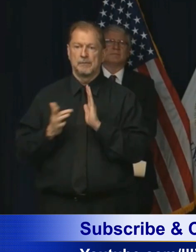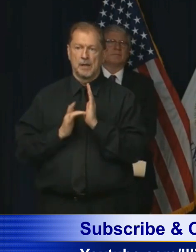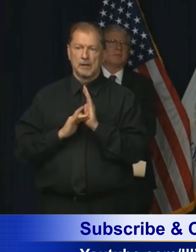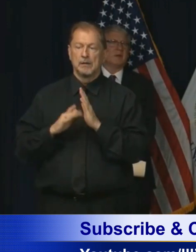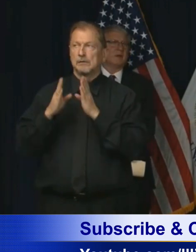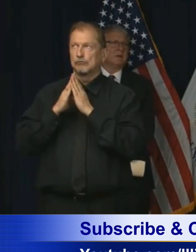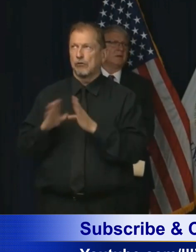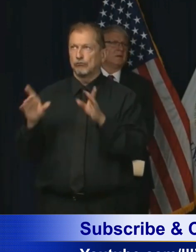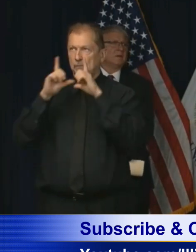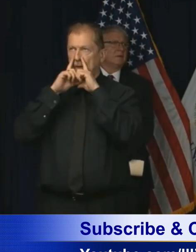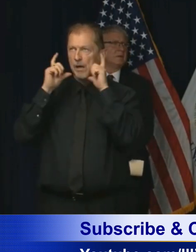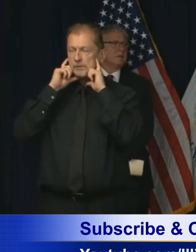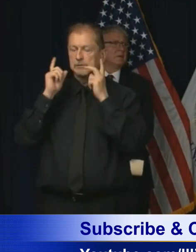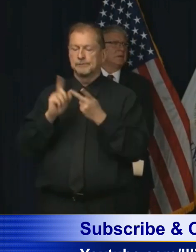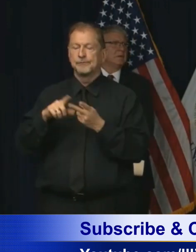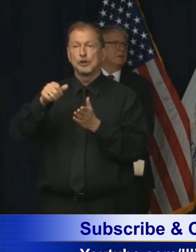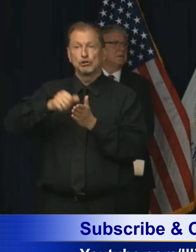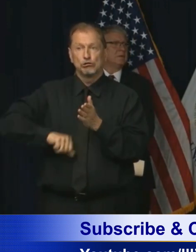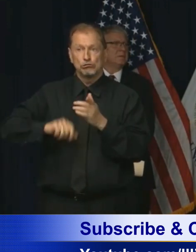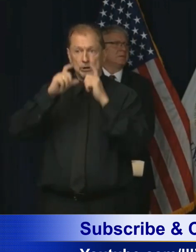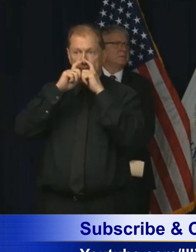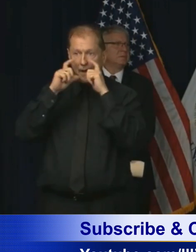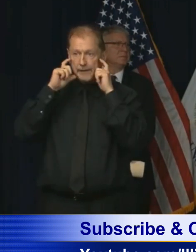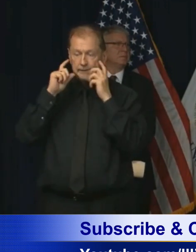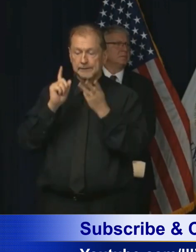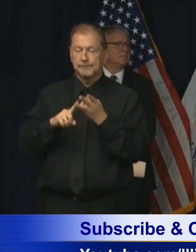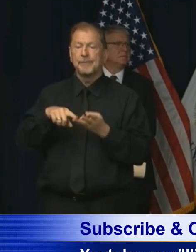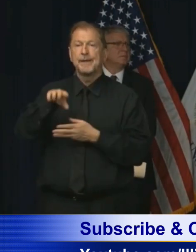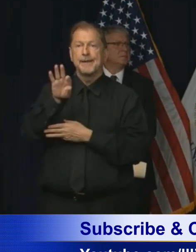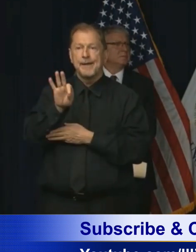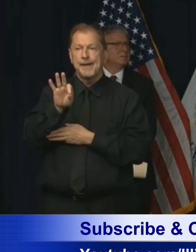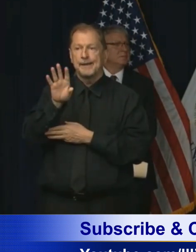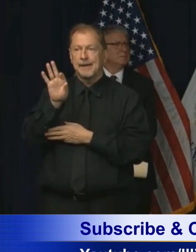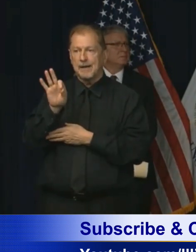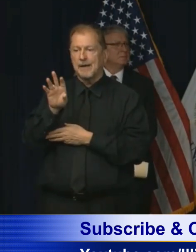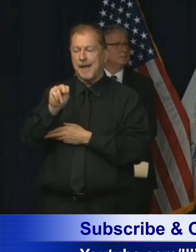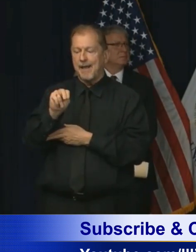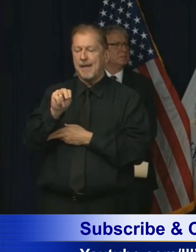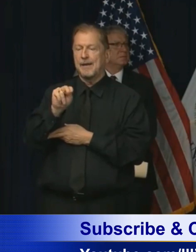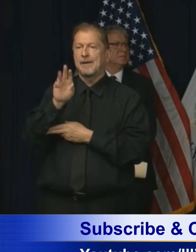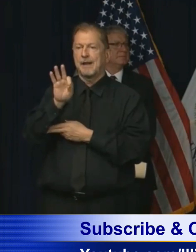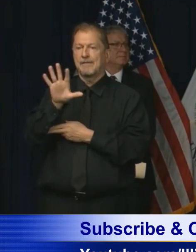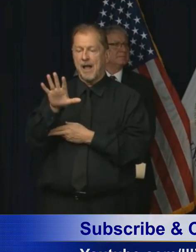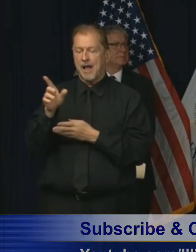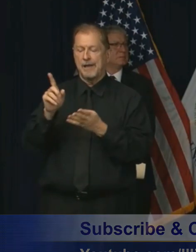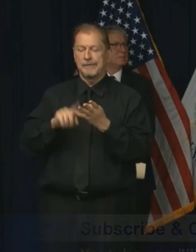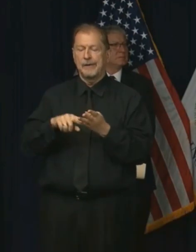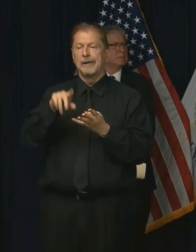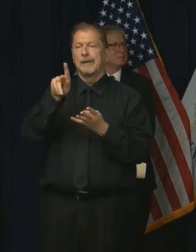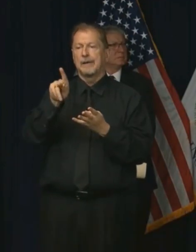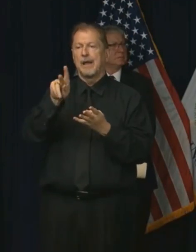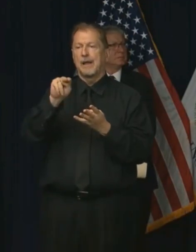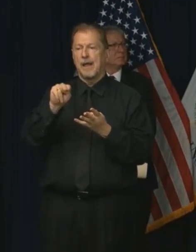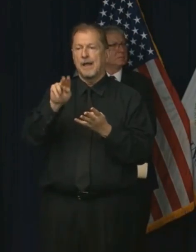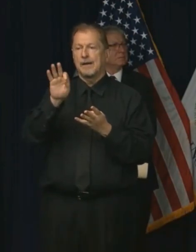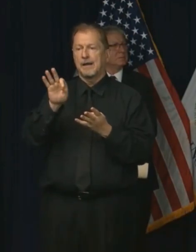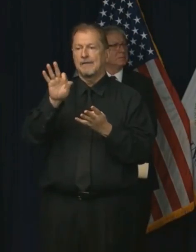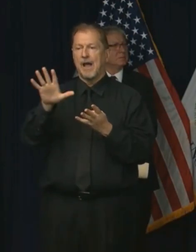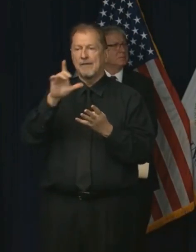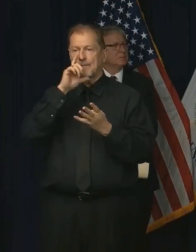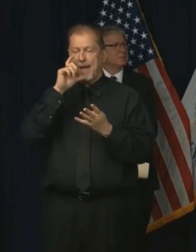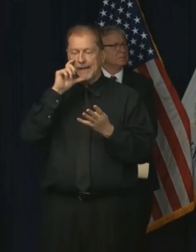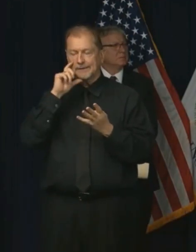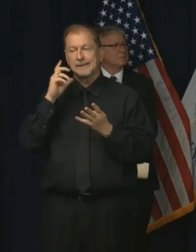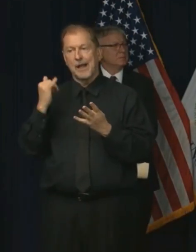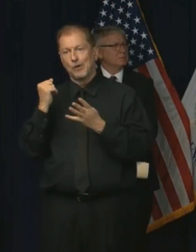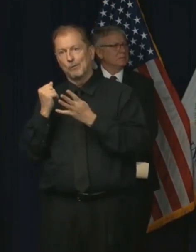masks or surgical masks or N95 masks, even KN95 masks, which have now been approved for this sort of